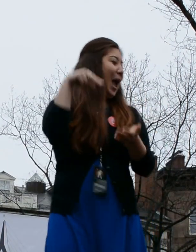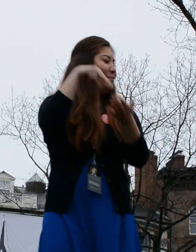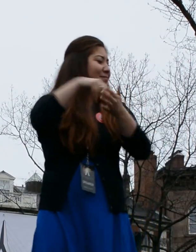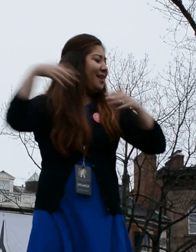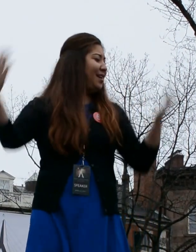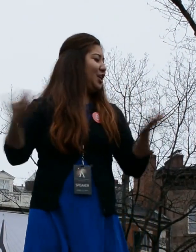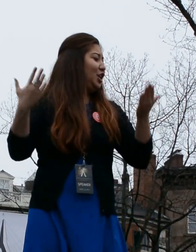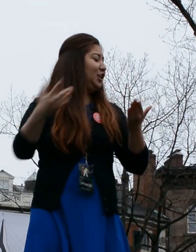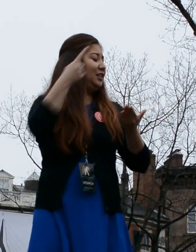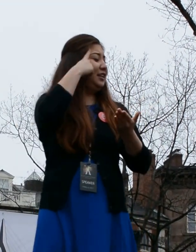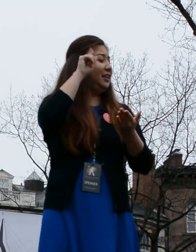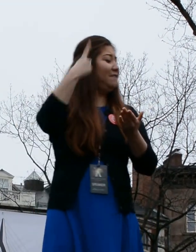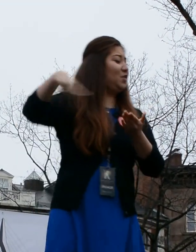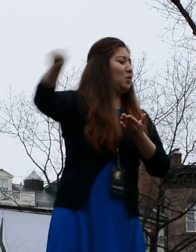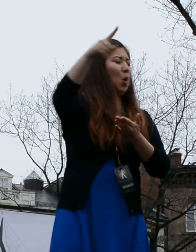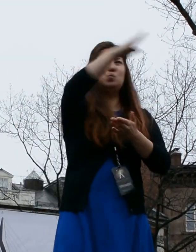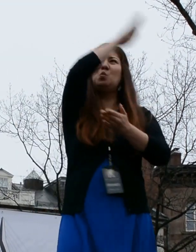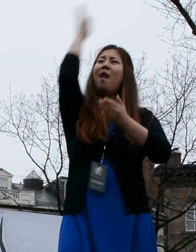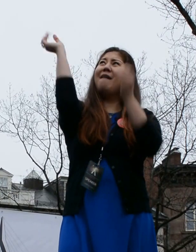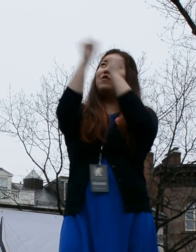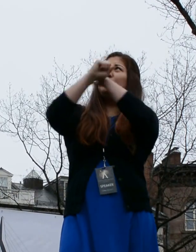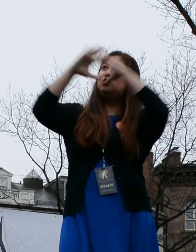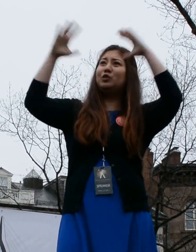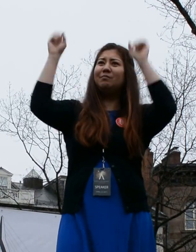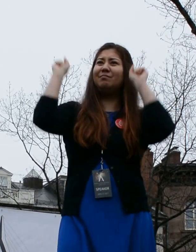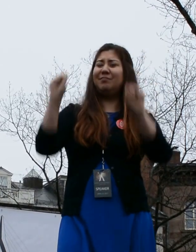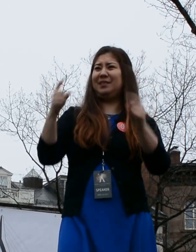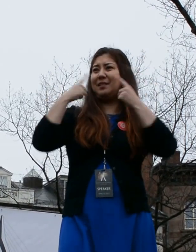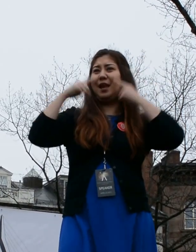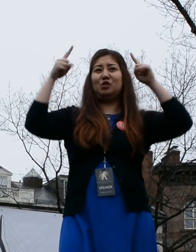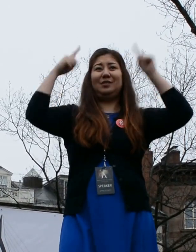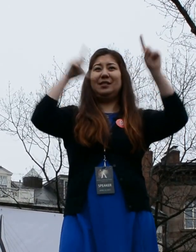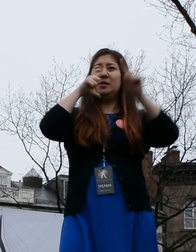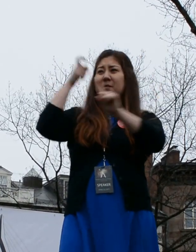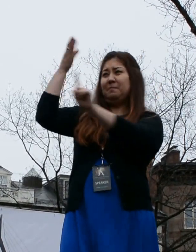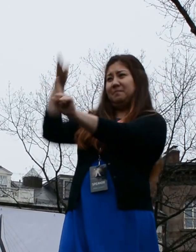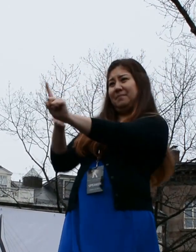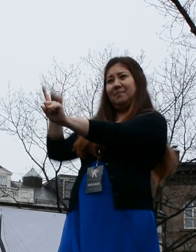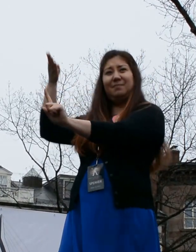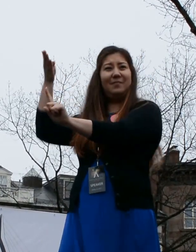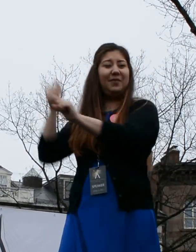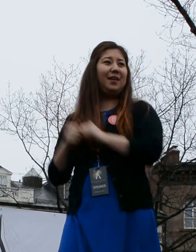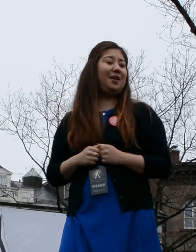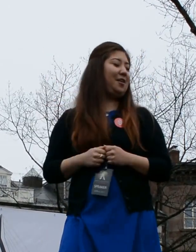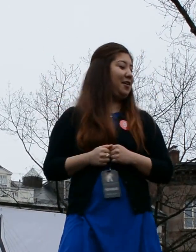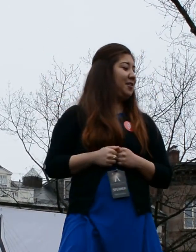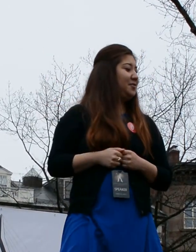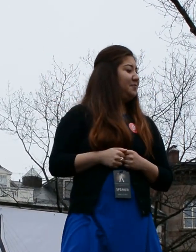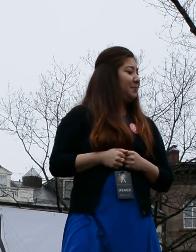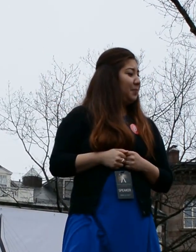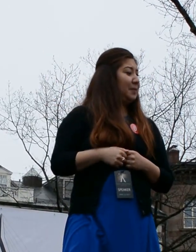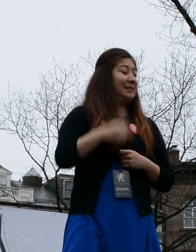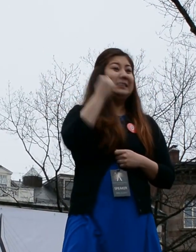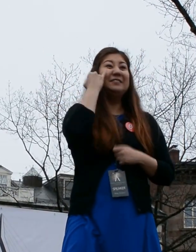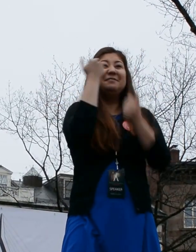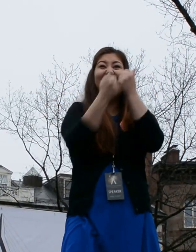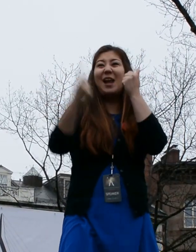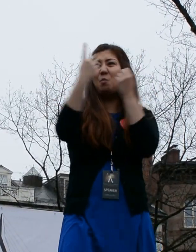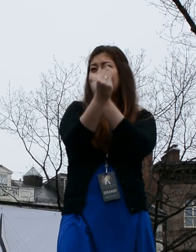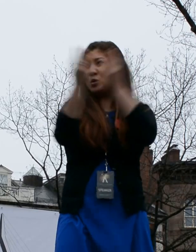I'm standing here today for those who never dreamed that they could succeed because of who they are. If